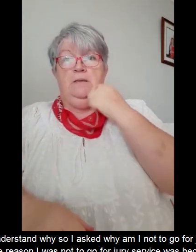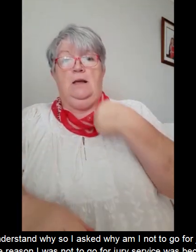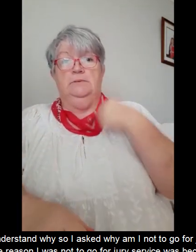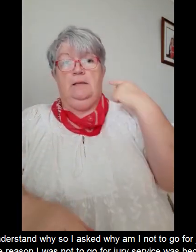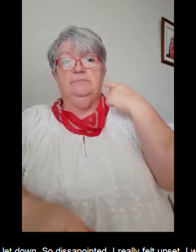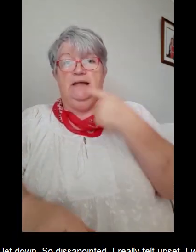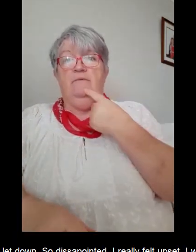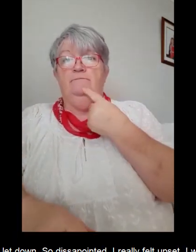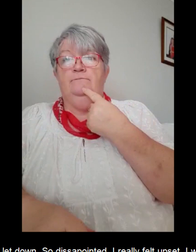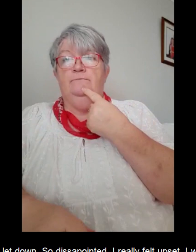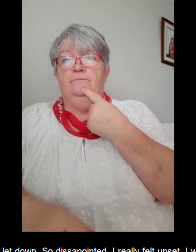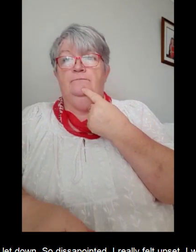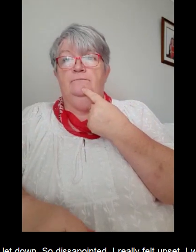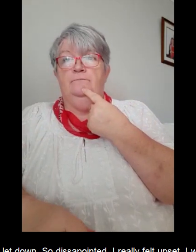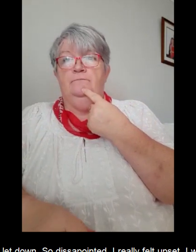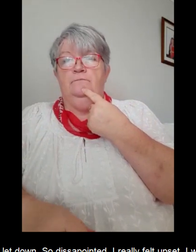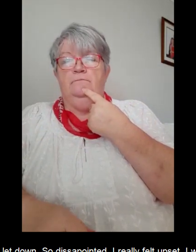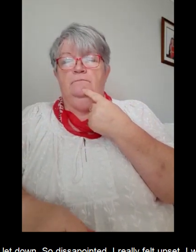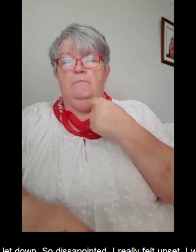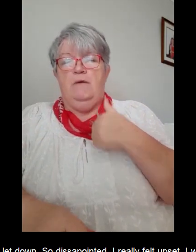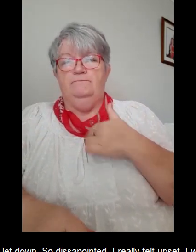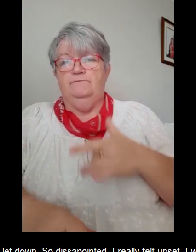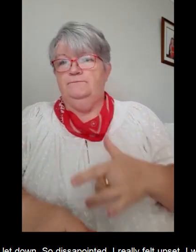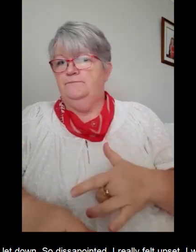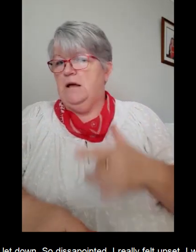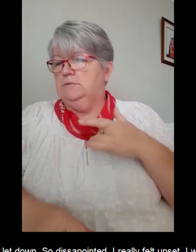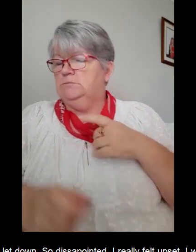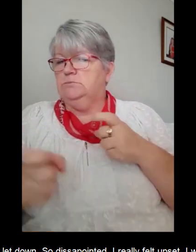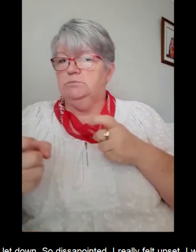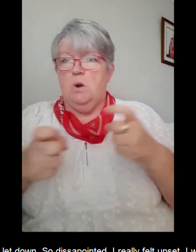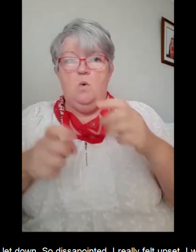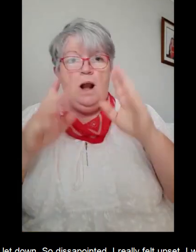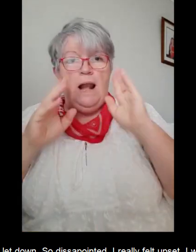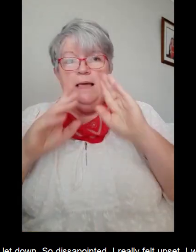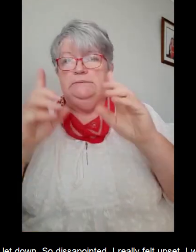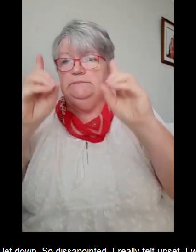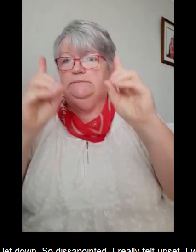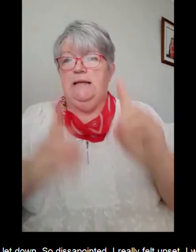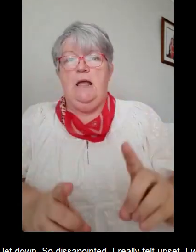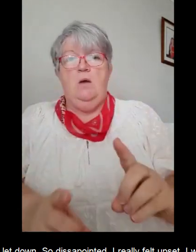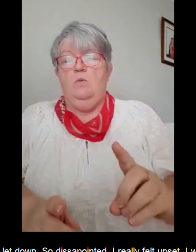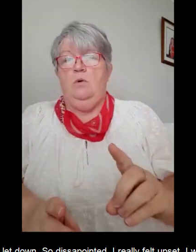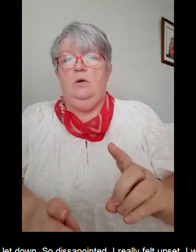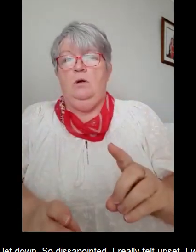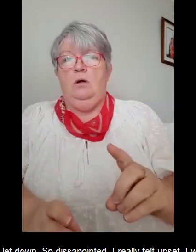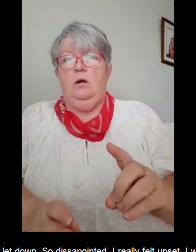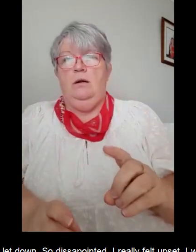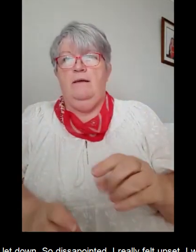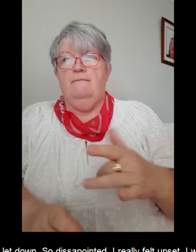I felt so let down, so let down, so disappointed.